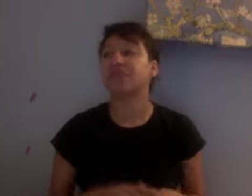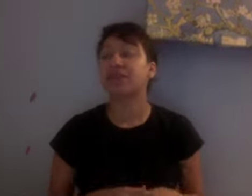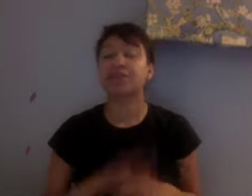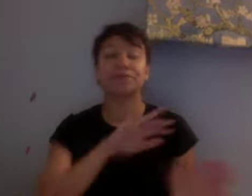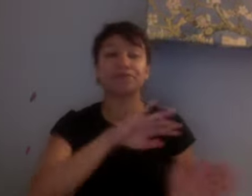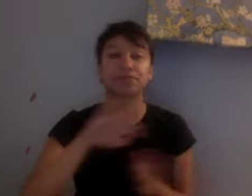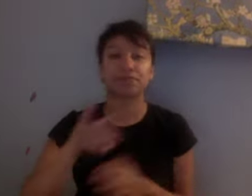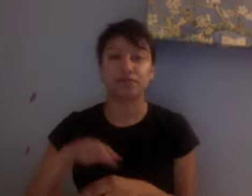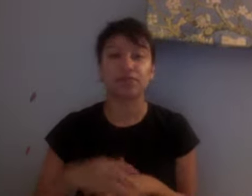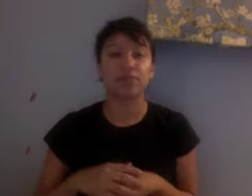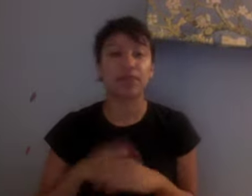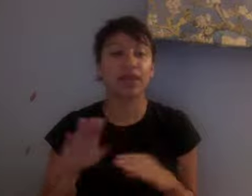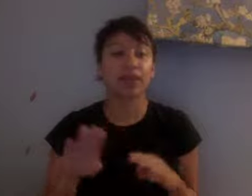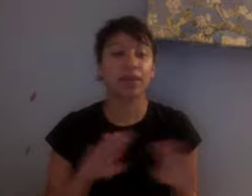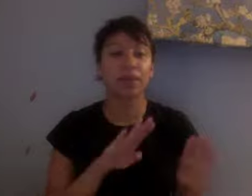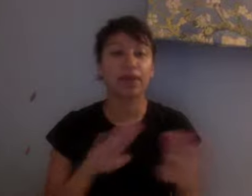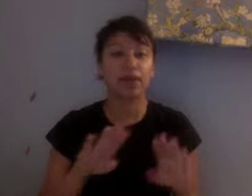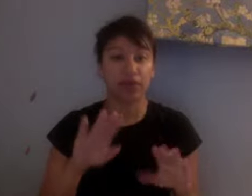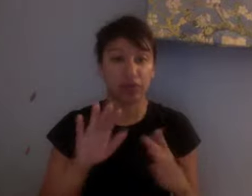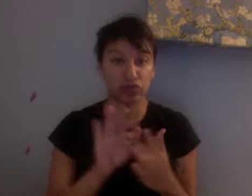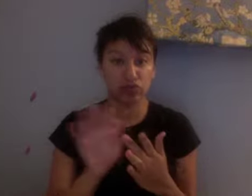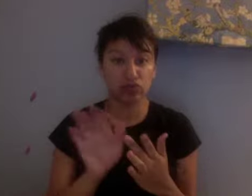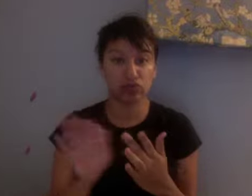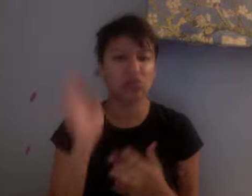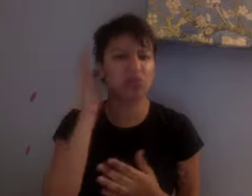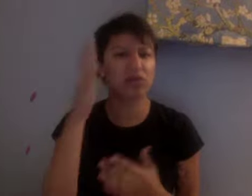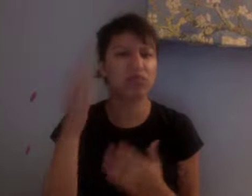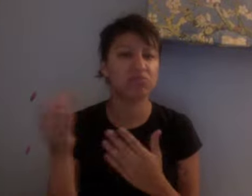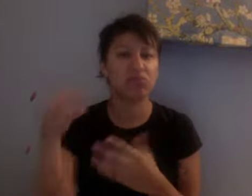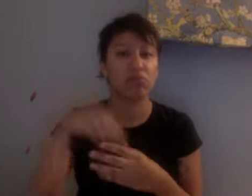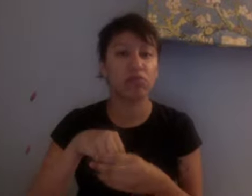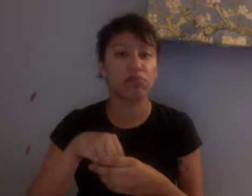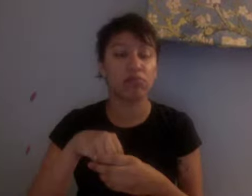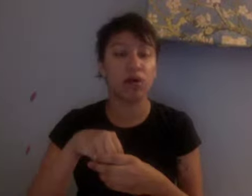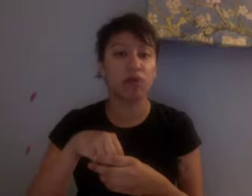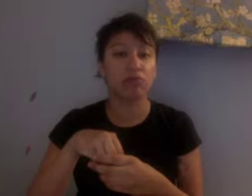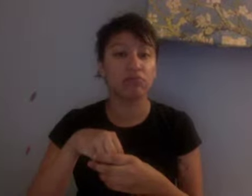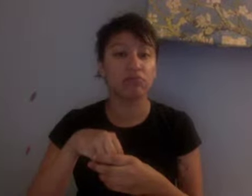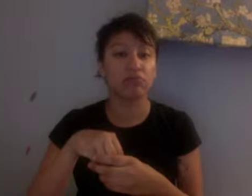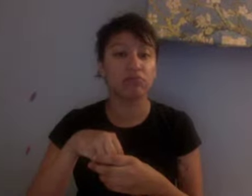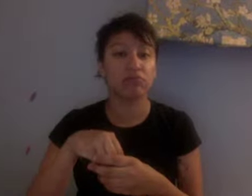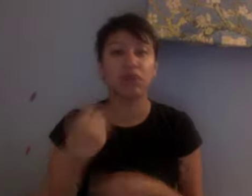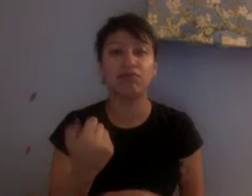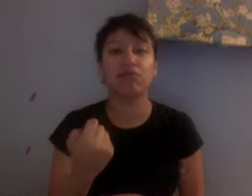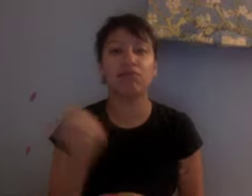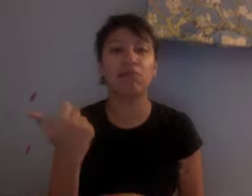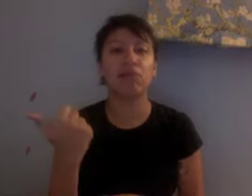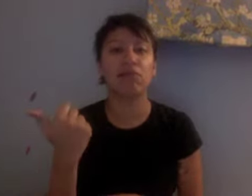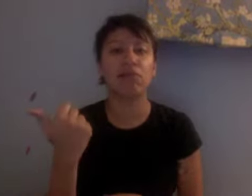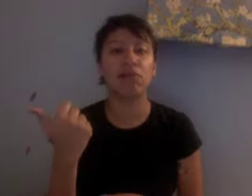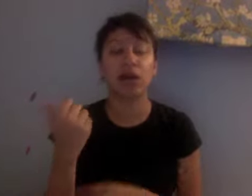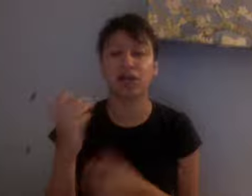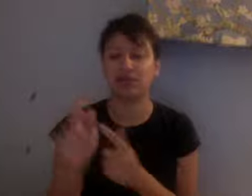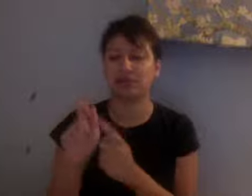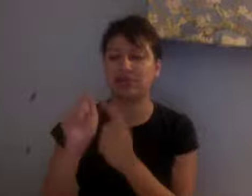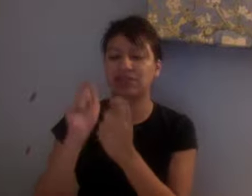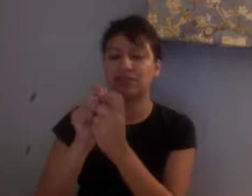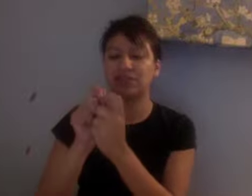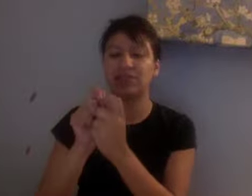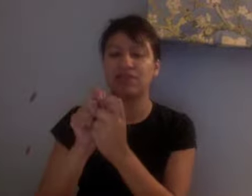So behavioral choices can involve also the elimination of a particular behavior. How many people have gone home and decided that they're